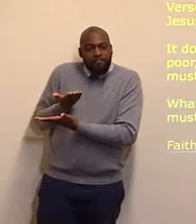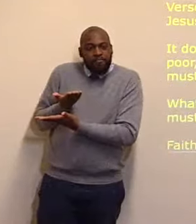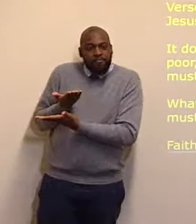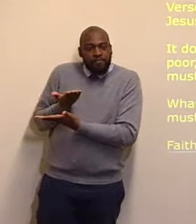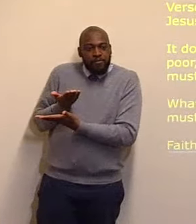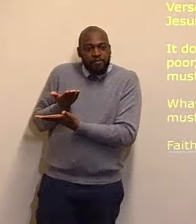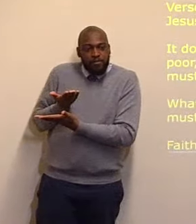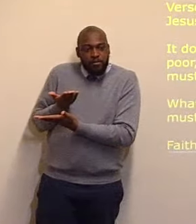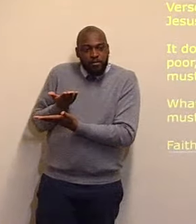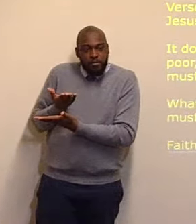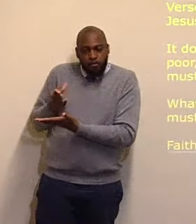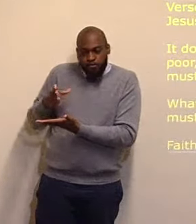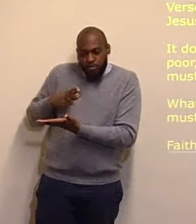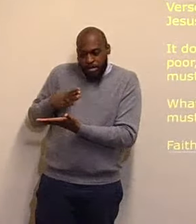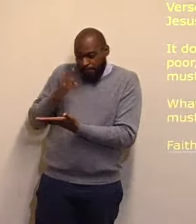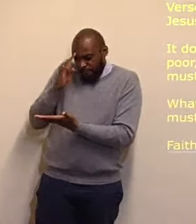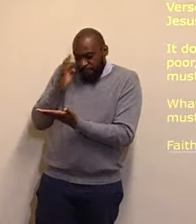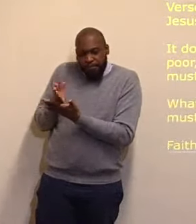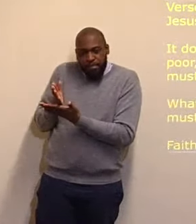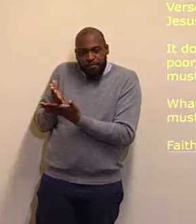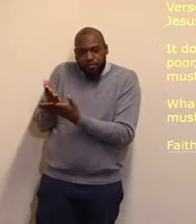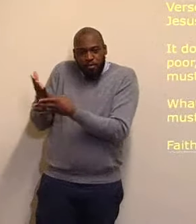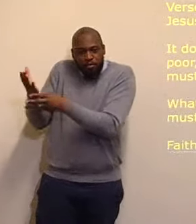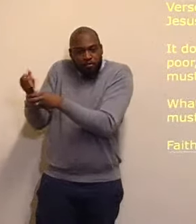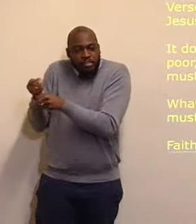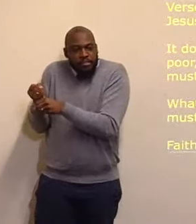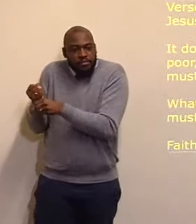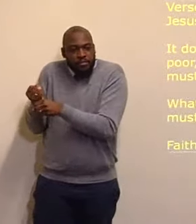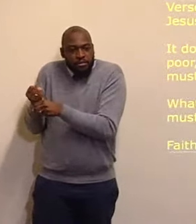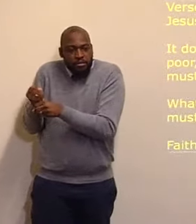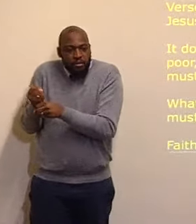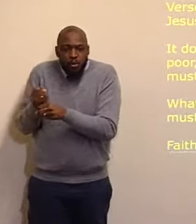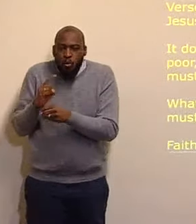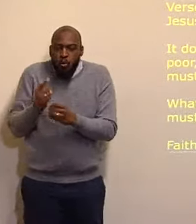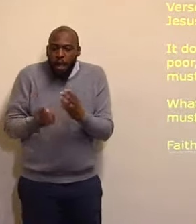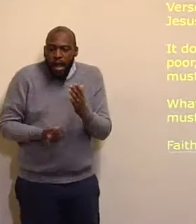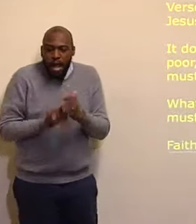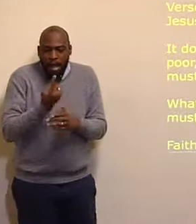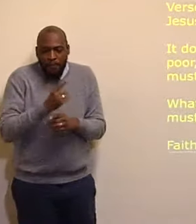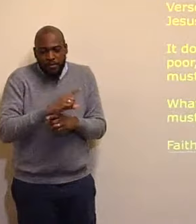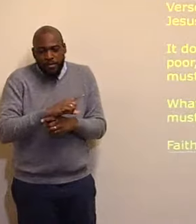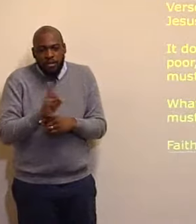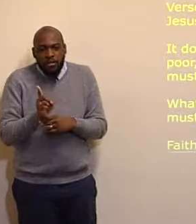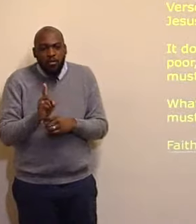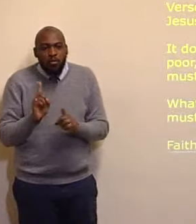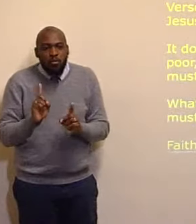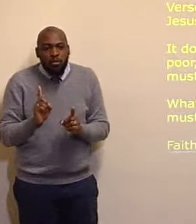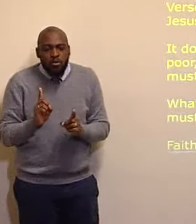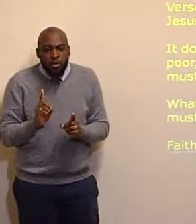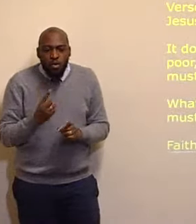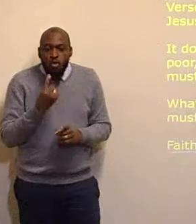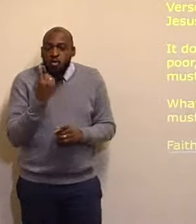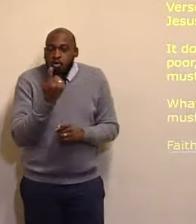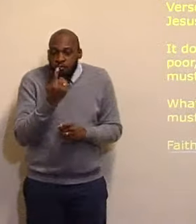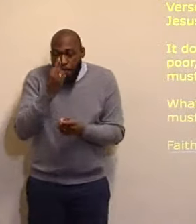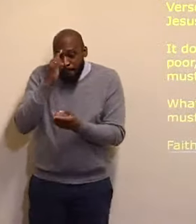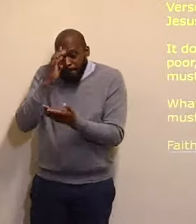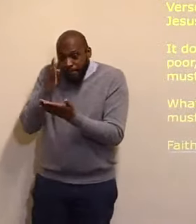and look at, the outcome, the outcome, whosoever, believed in Christ, receives